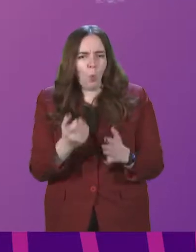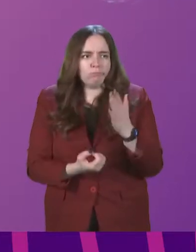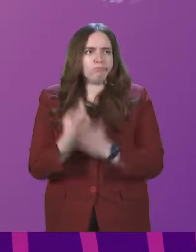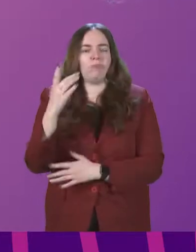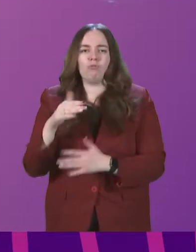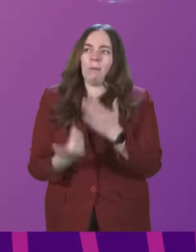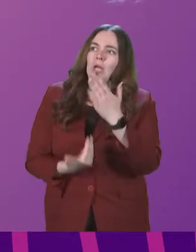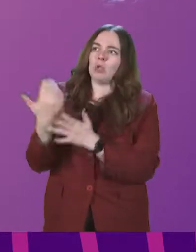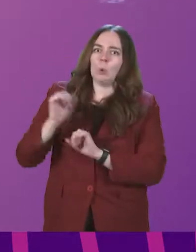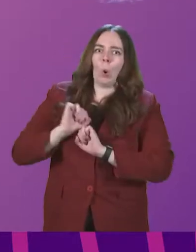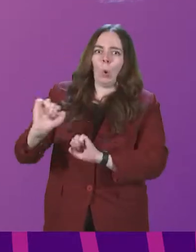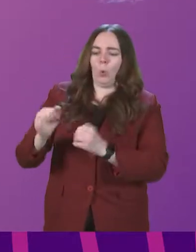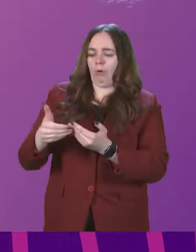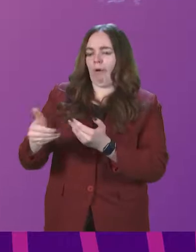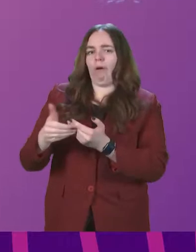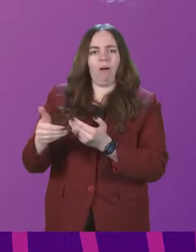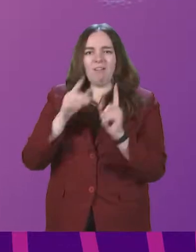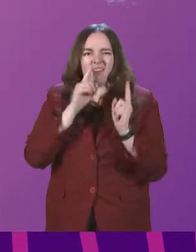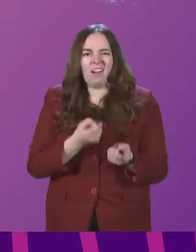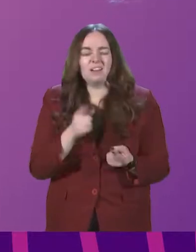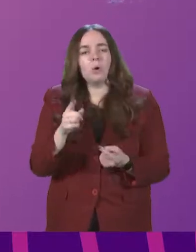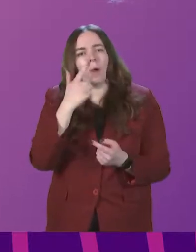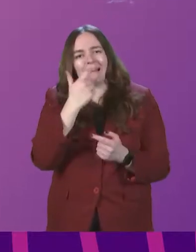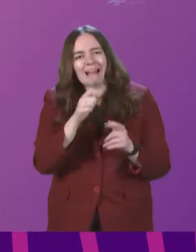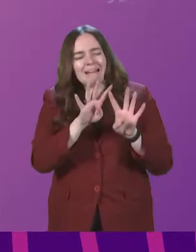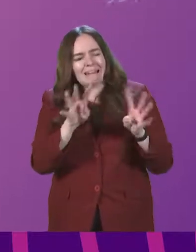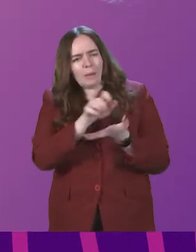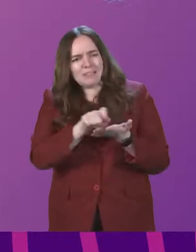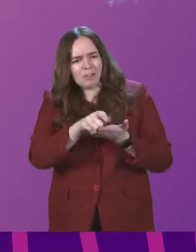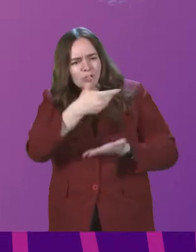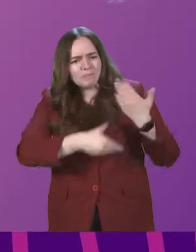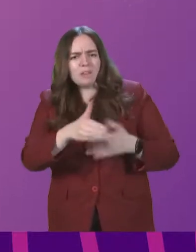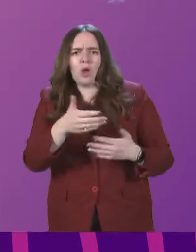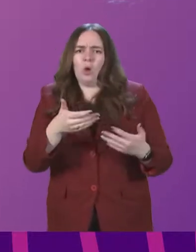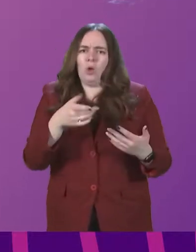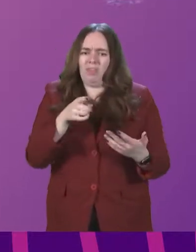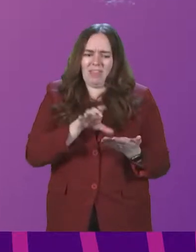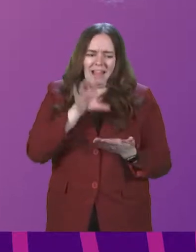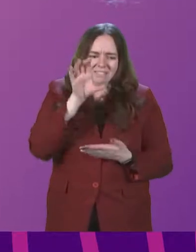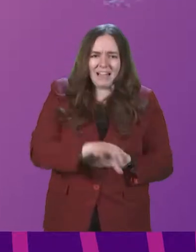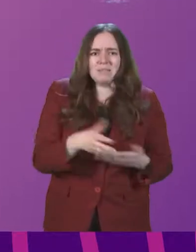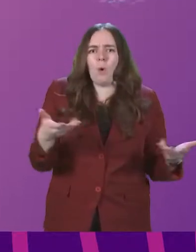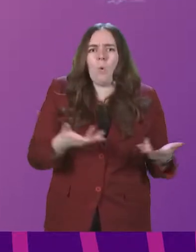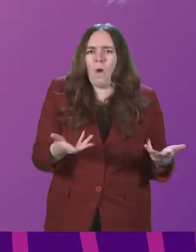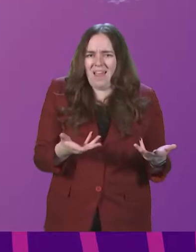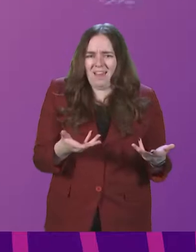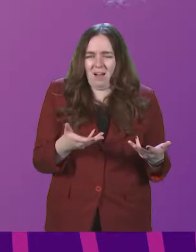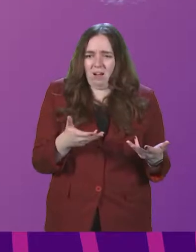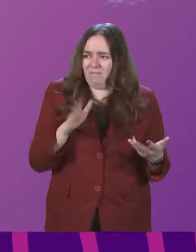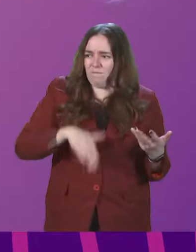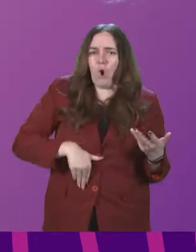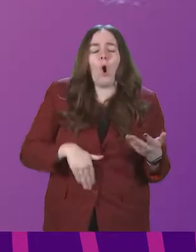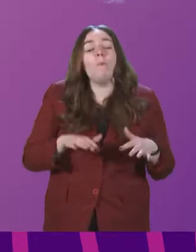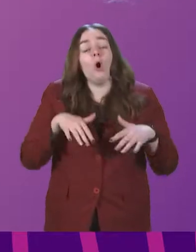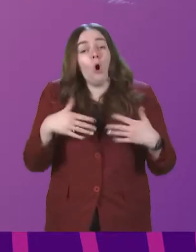any new owner any time soon, can the Cabinet Secretary tell us exactly where the needed investment for Presswick will come from?